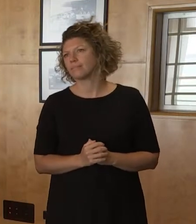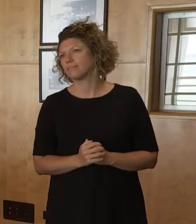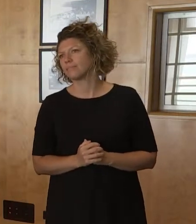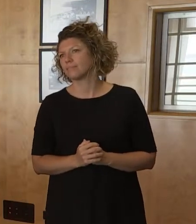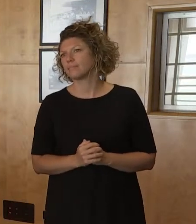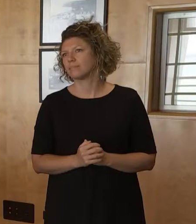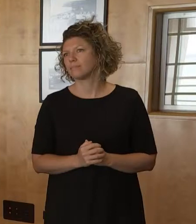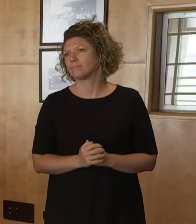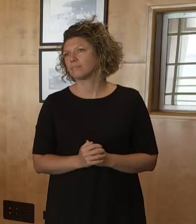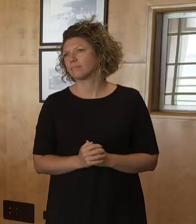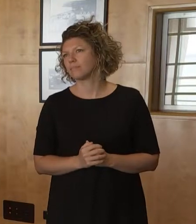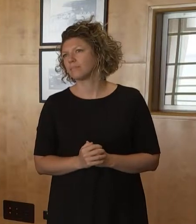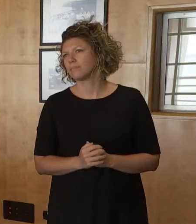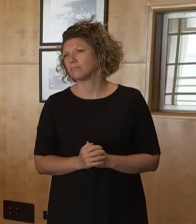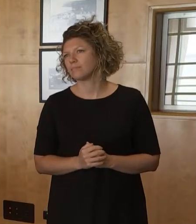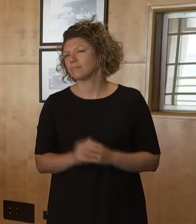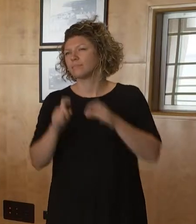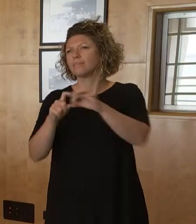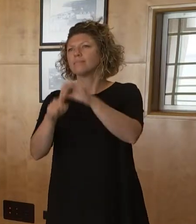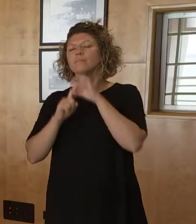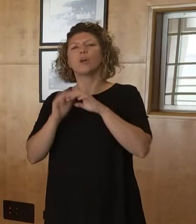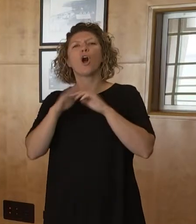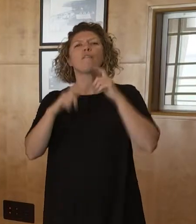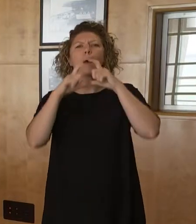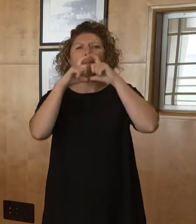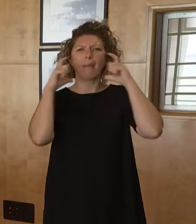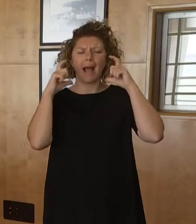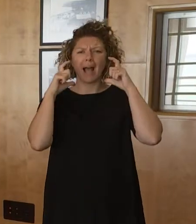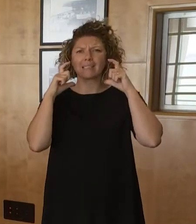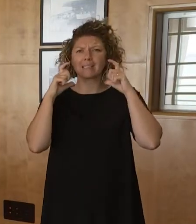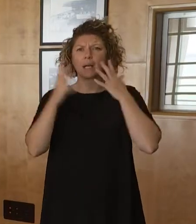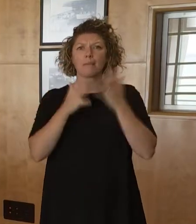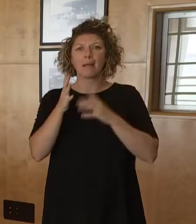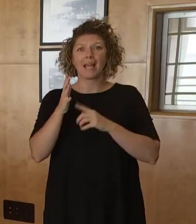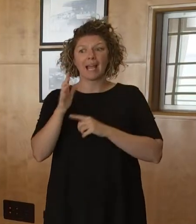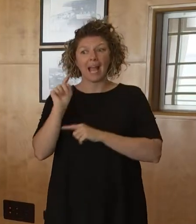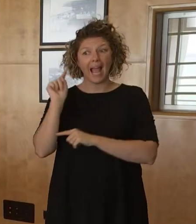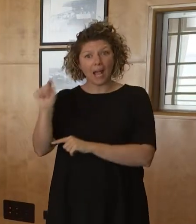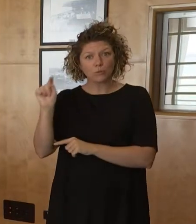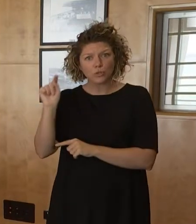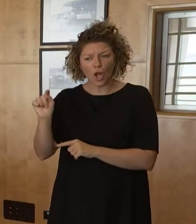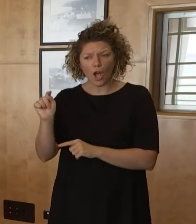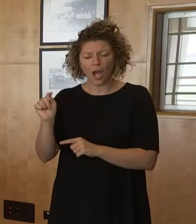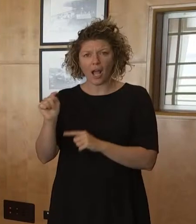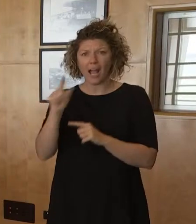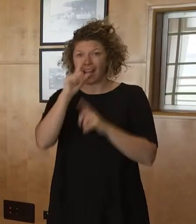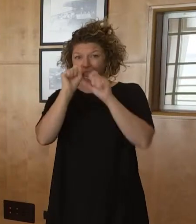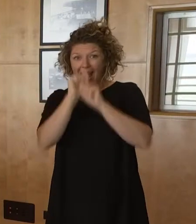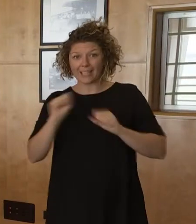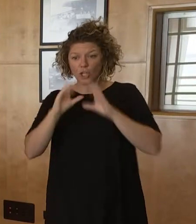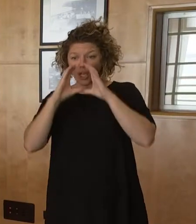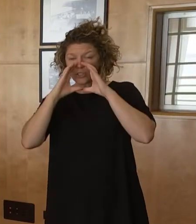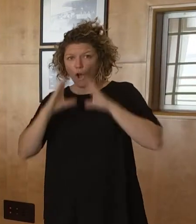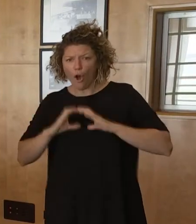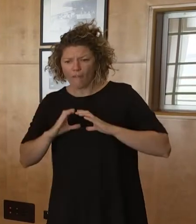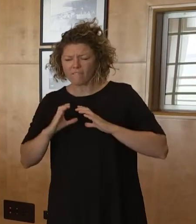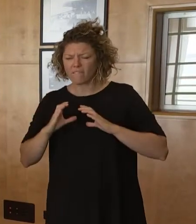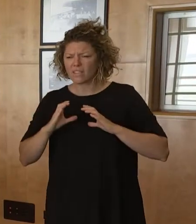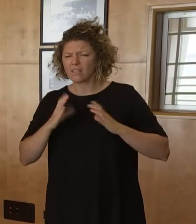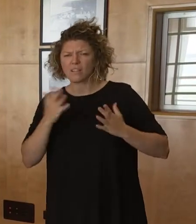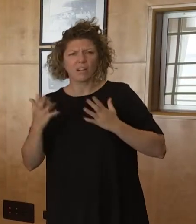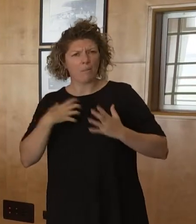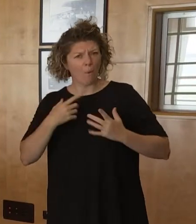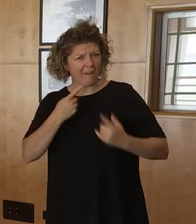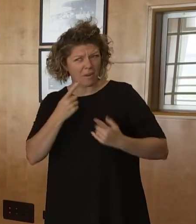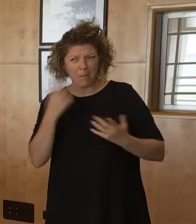you had a question? Could we get some more information on the mask mandate outdoors? Will this include exercise? Are you able to take it off for exercise? Just some more information on the